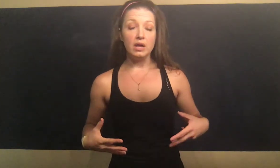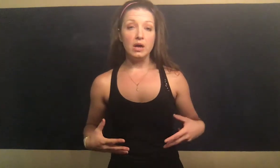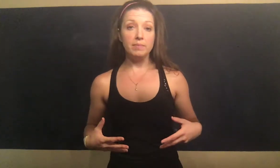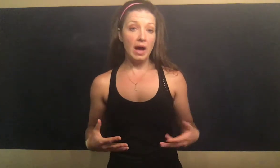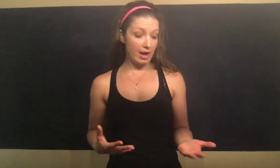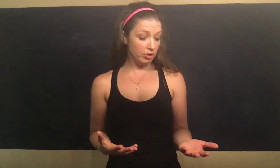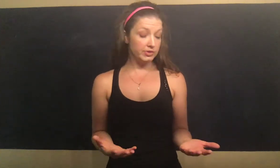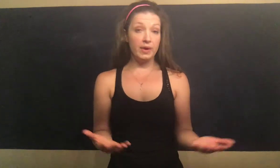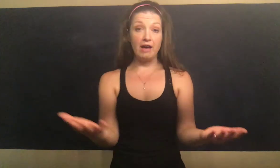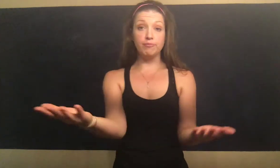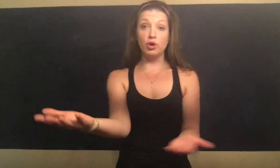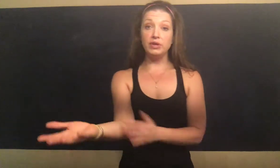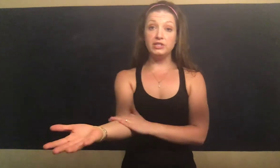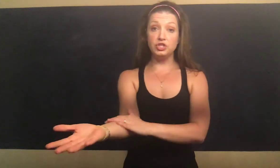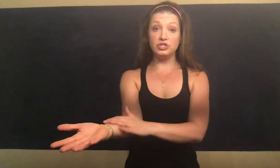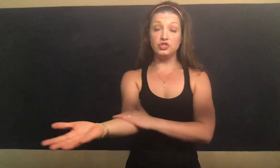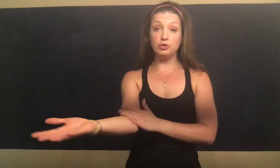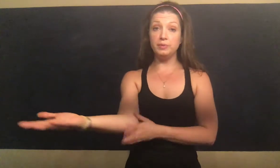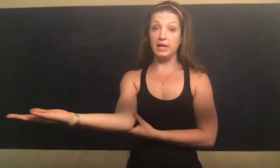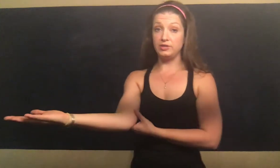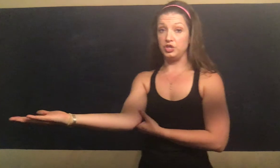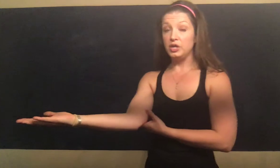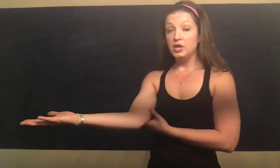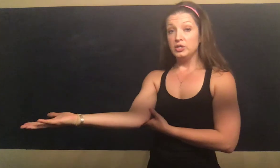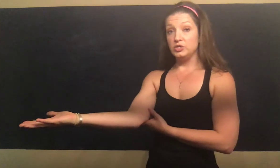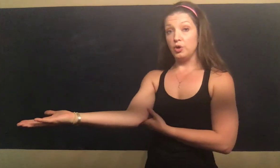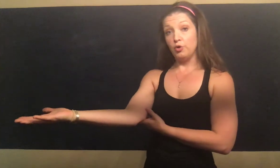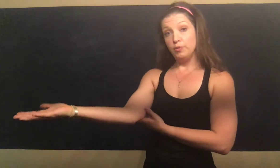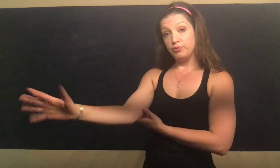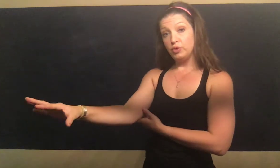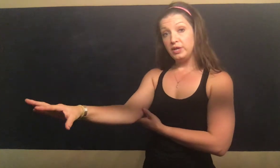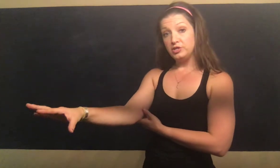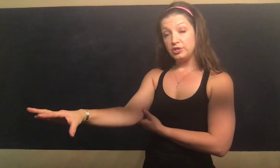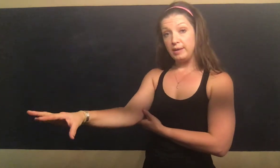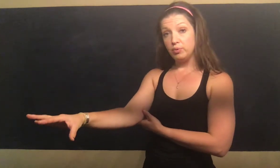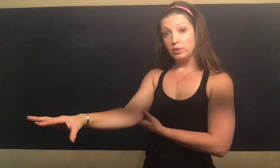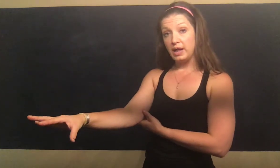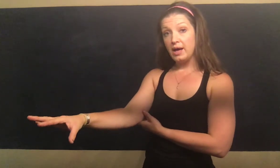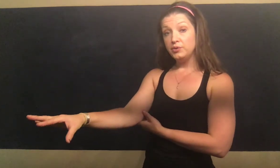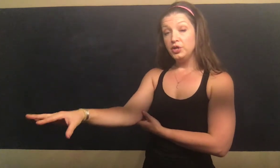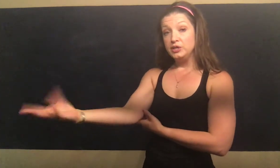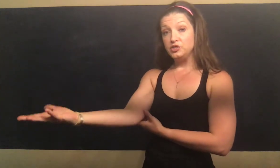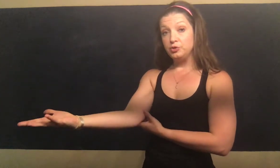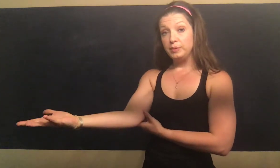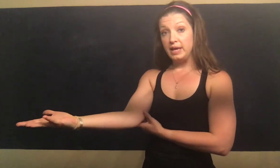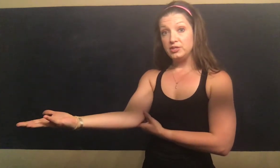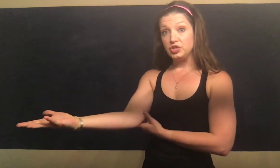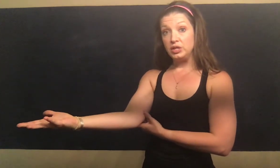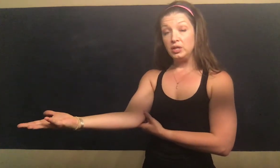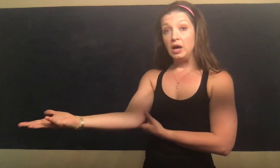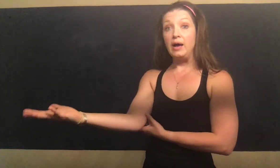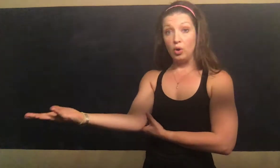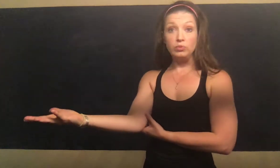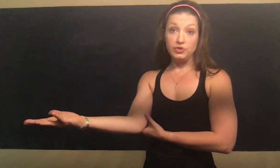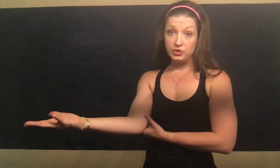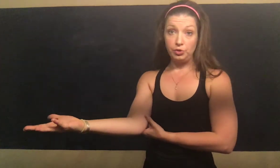I also have pronation and supination. So, pronation, I pour it out. Supination, I hold the soup.